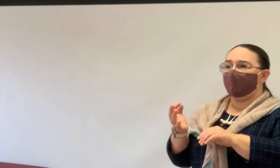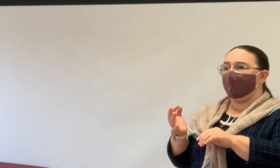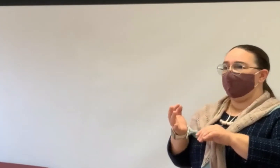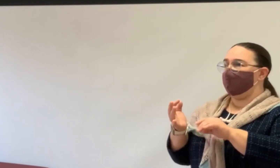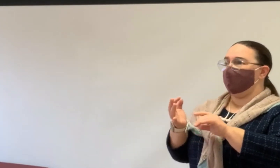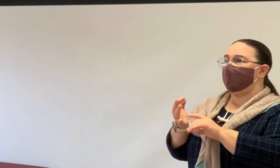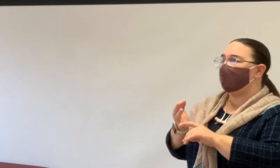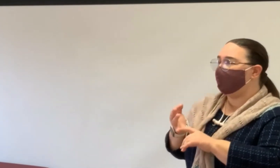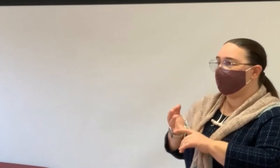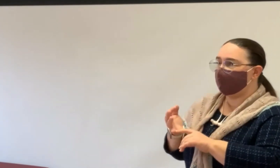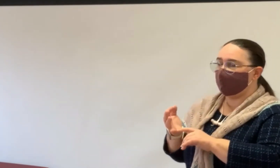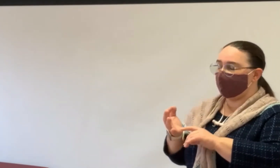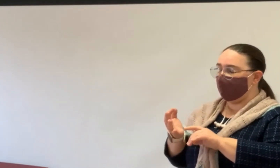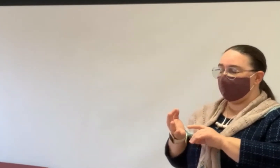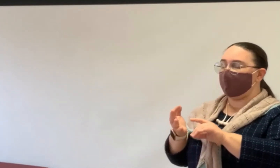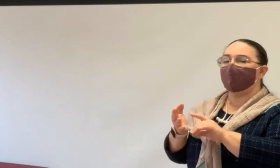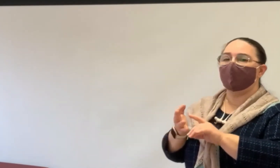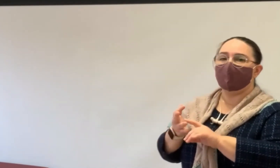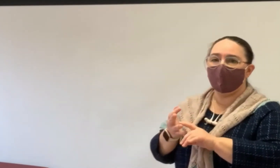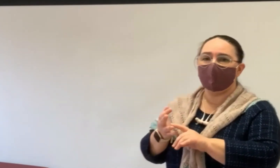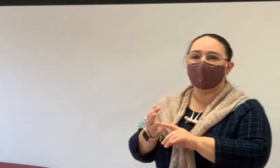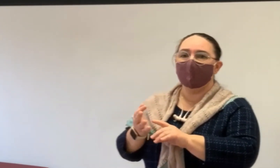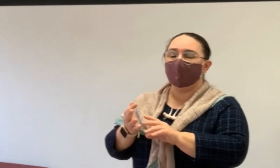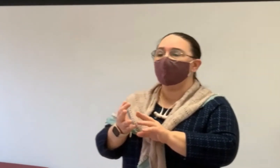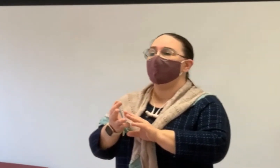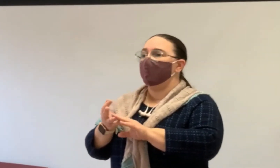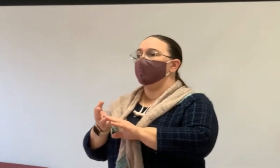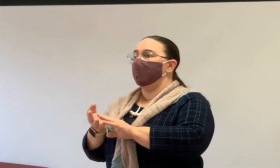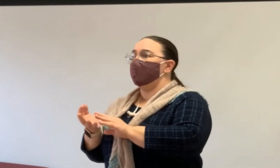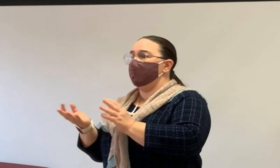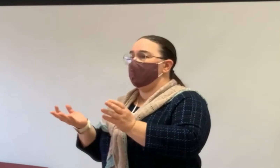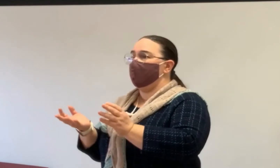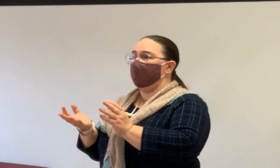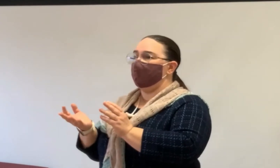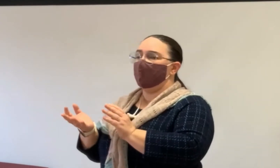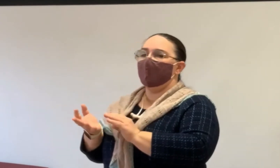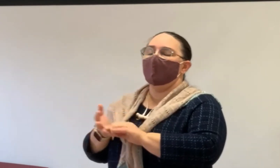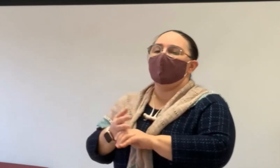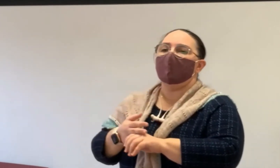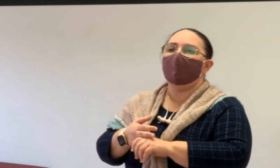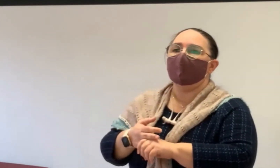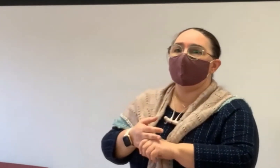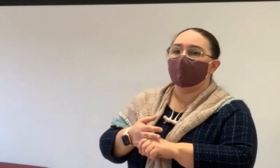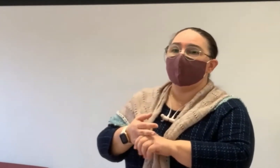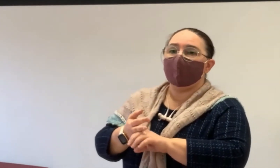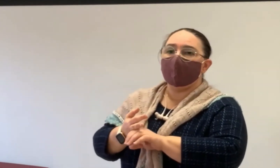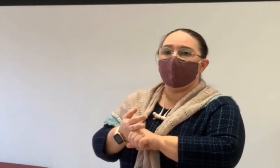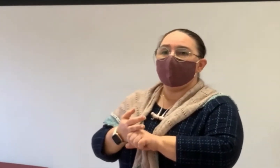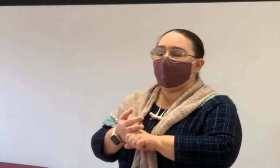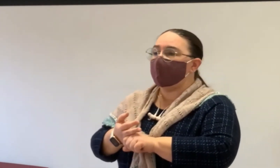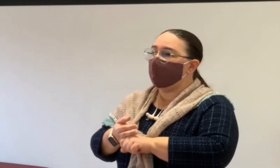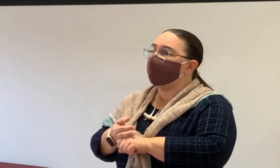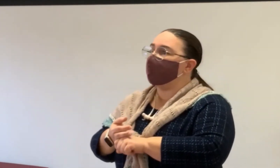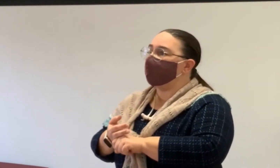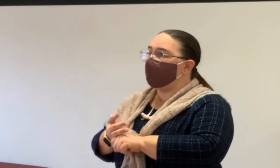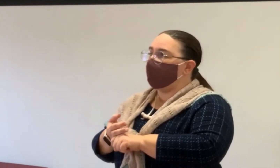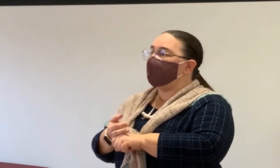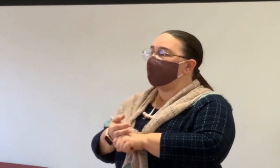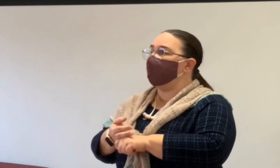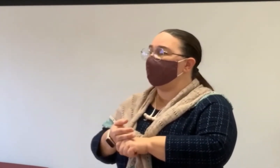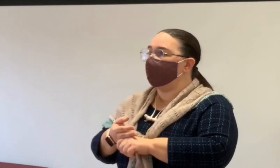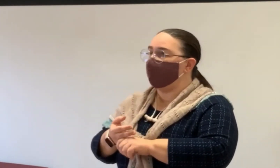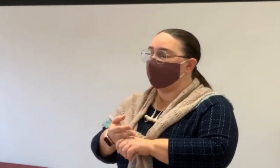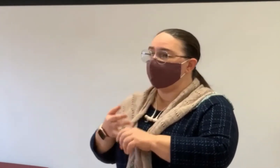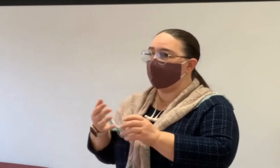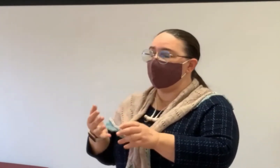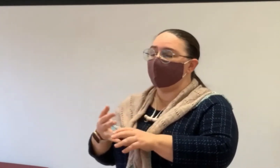And if you're retired or you're not working very much, you don't have a lot of income. And so that part by itself can be hard